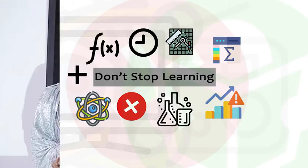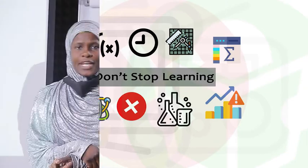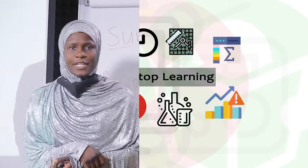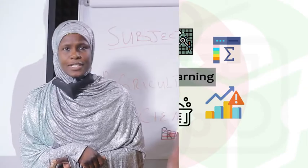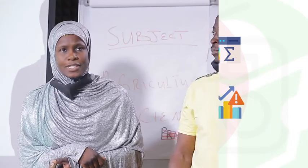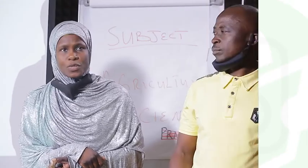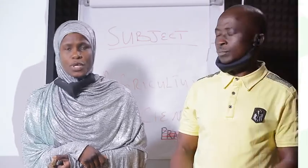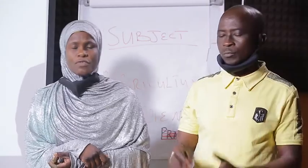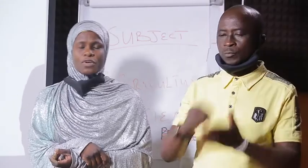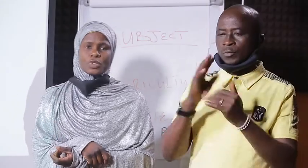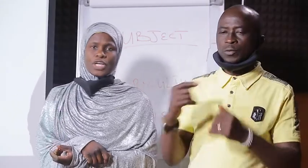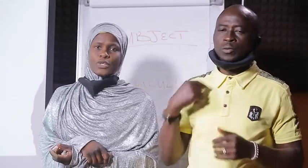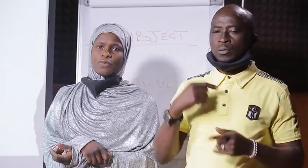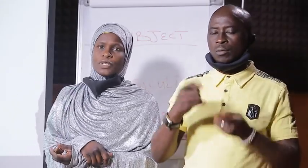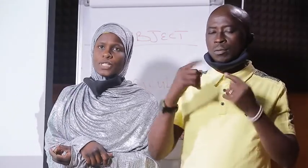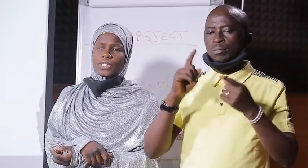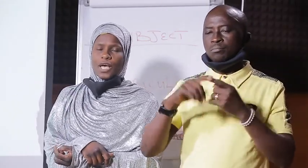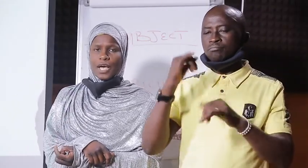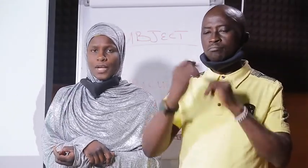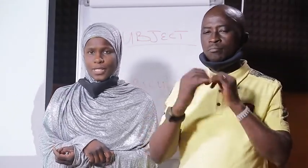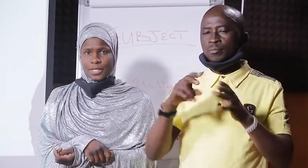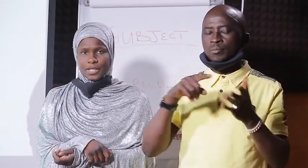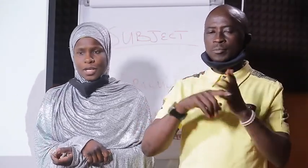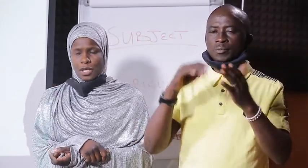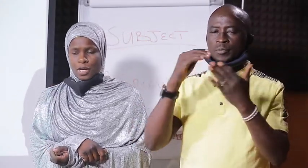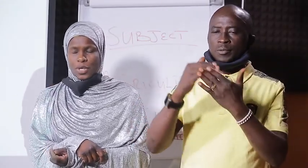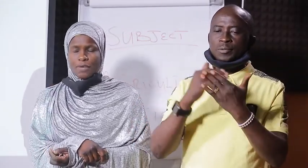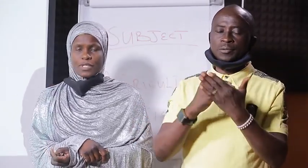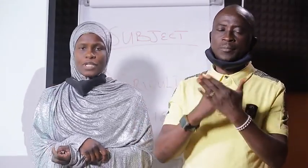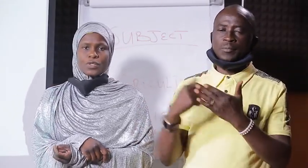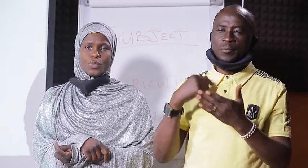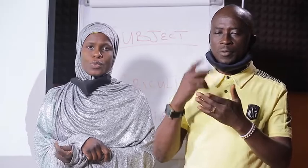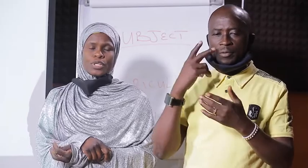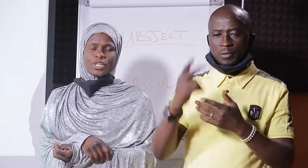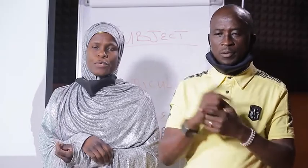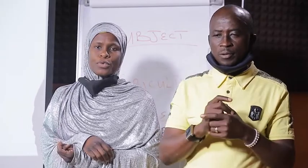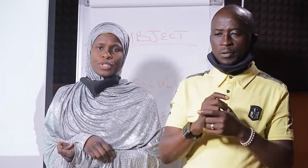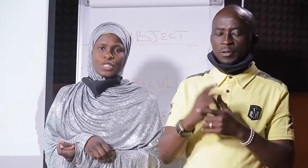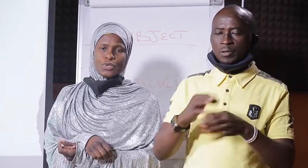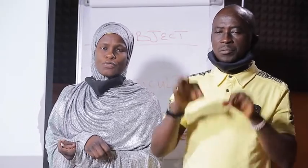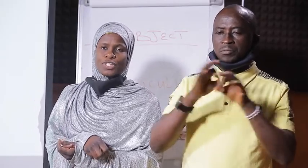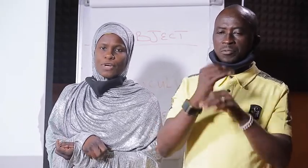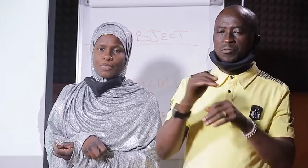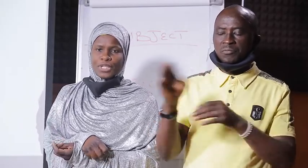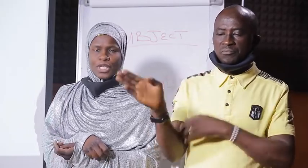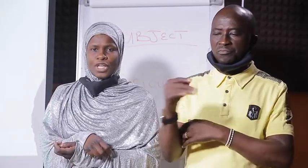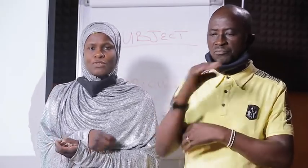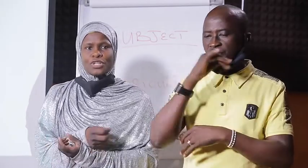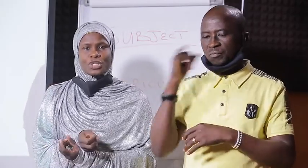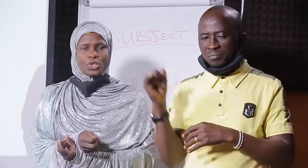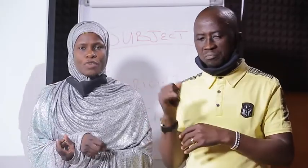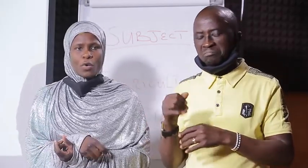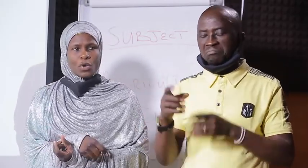My learners, we have come to the end of this lesson. We have seen what the importance of fish farming,